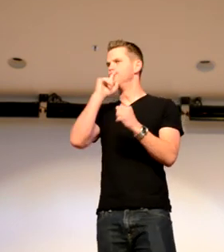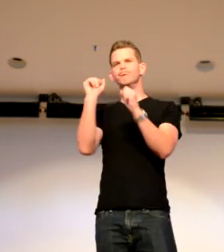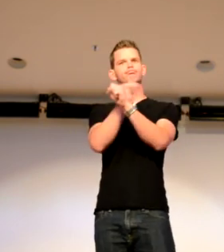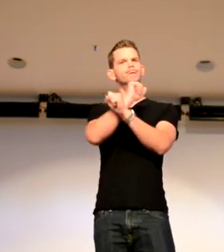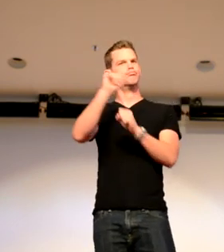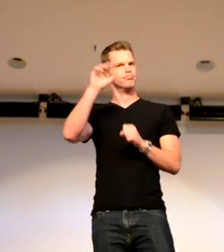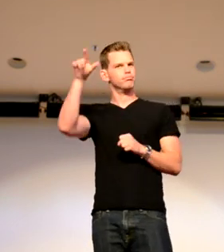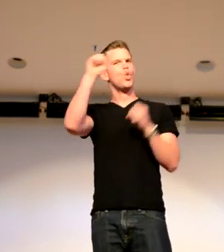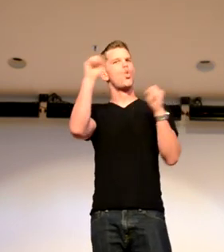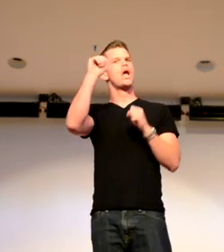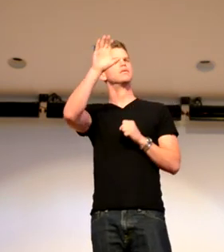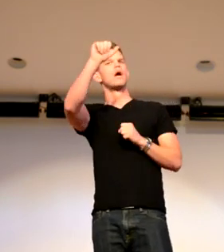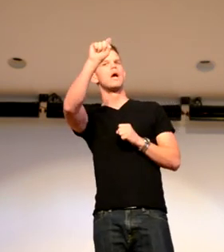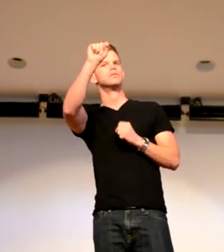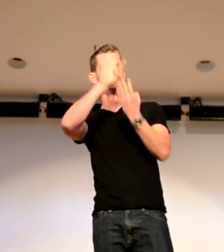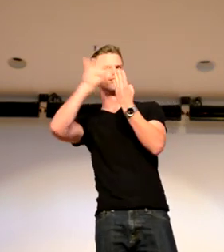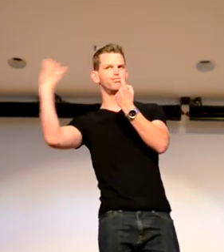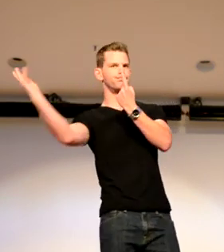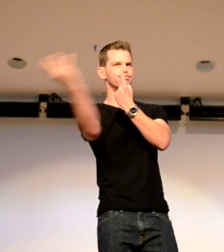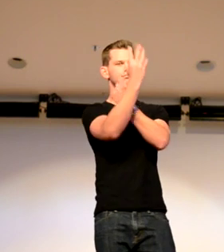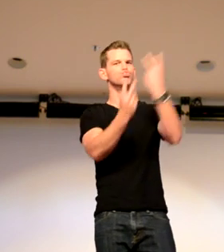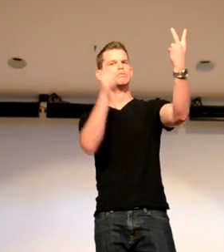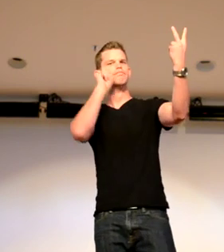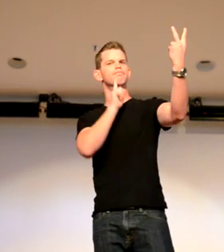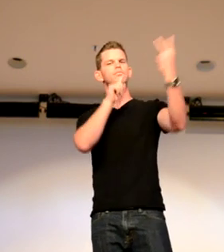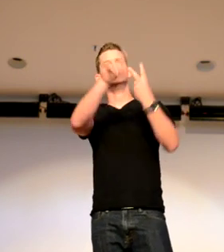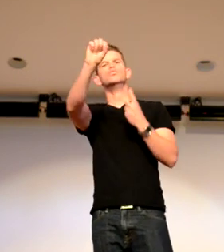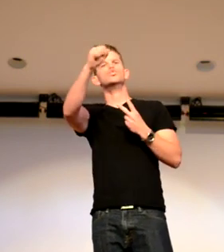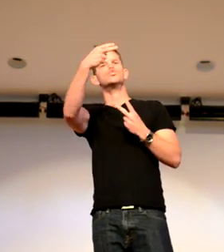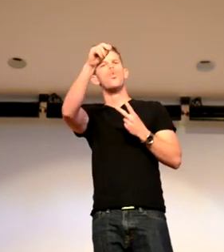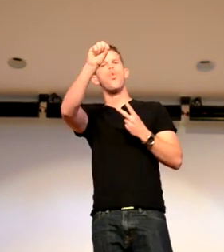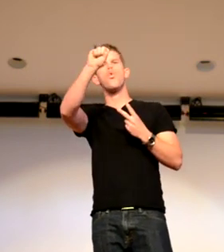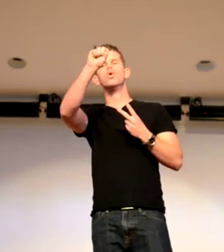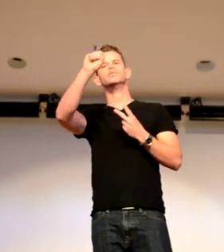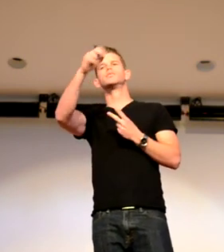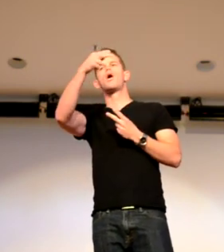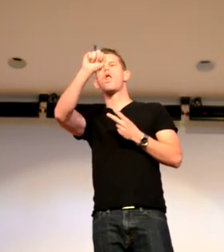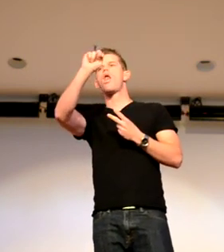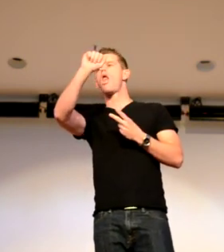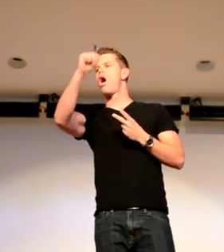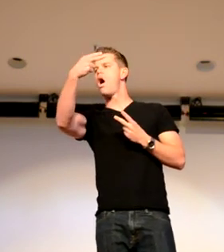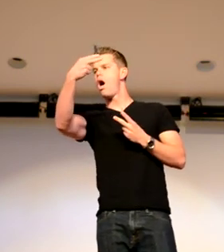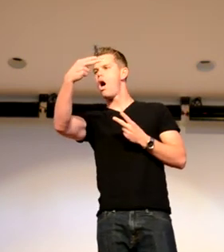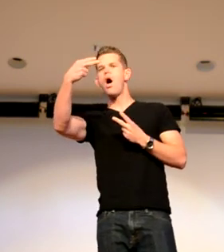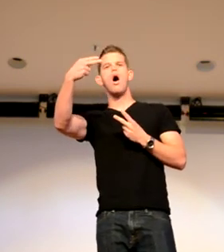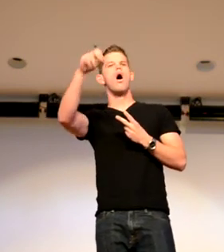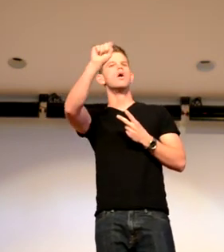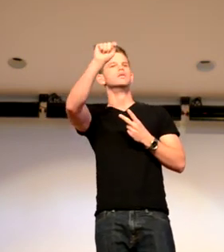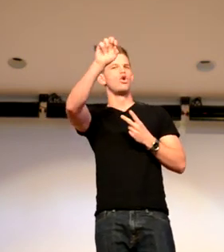.A., around that area. And it was all the cold case cast